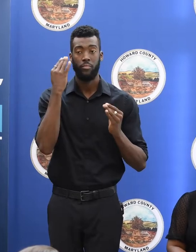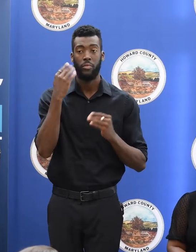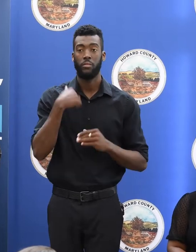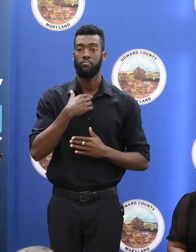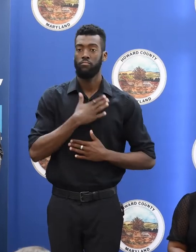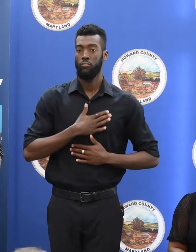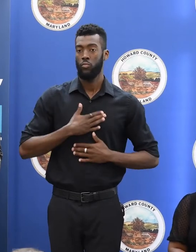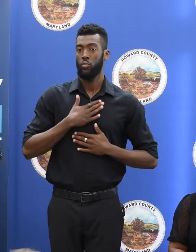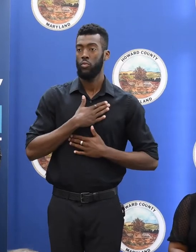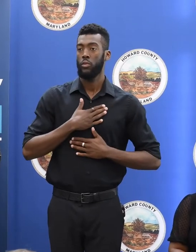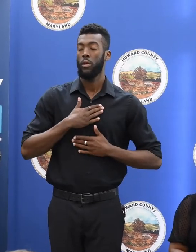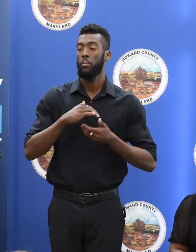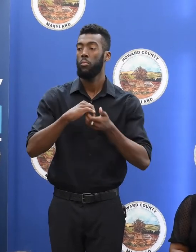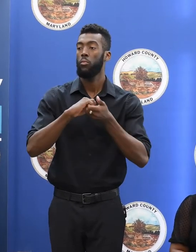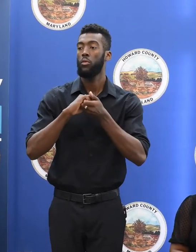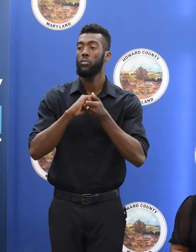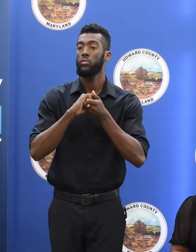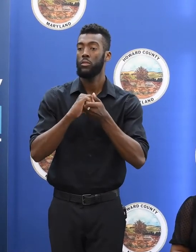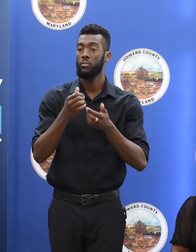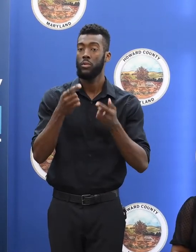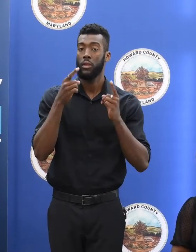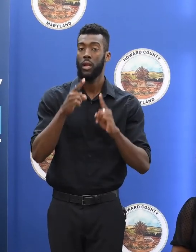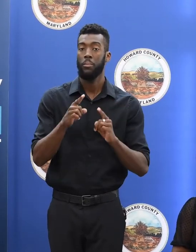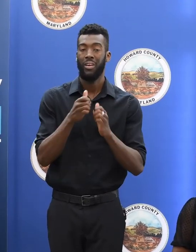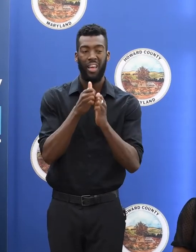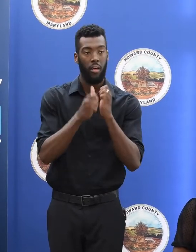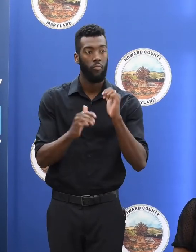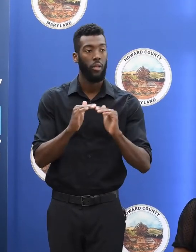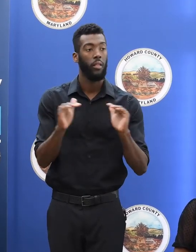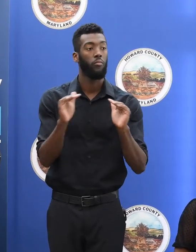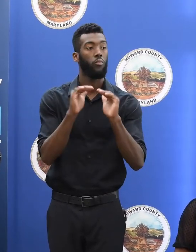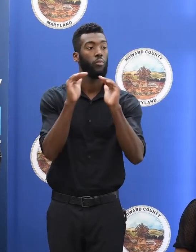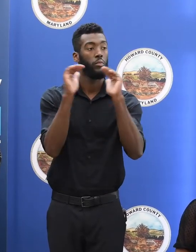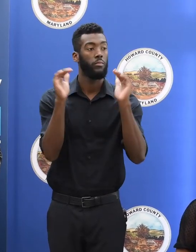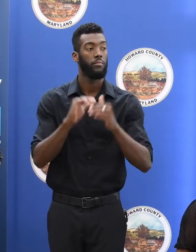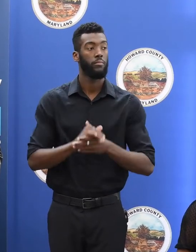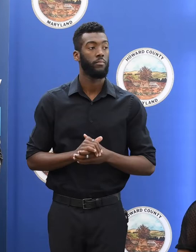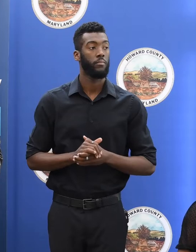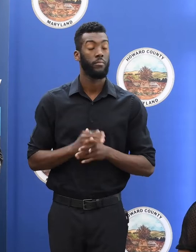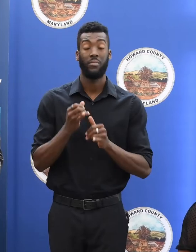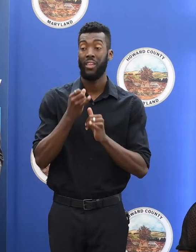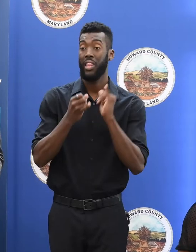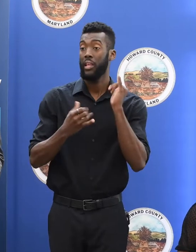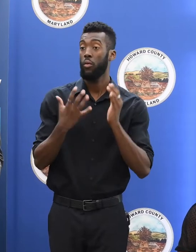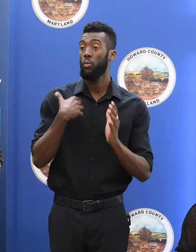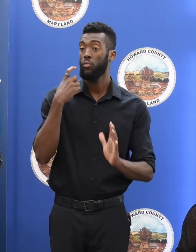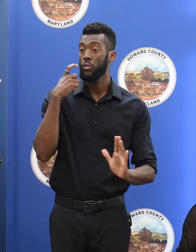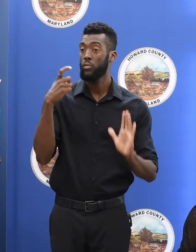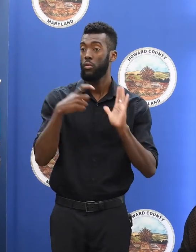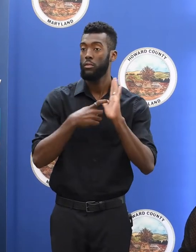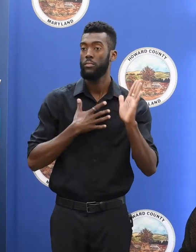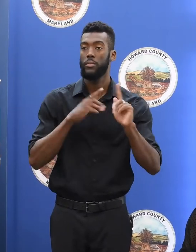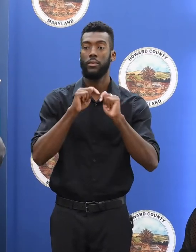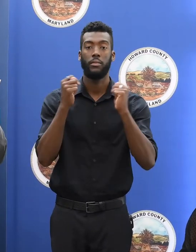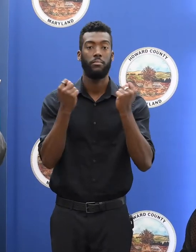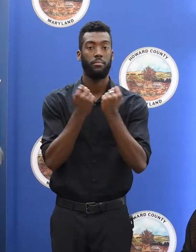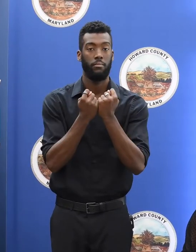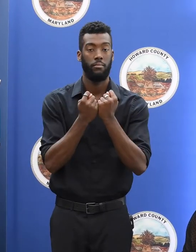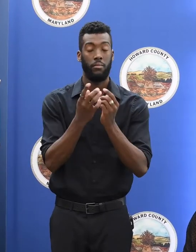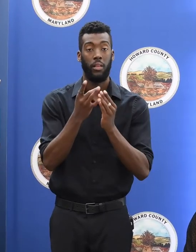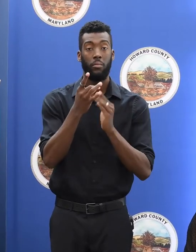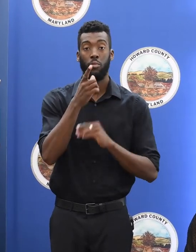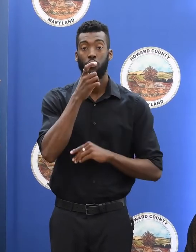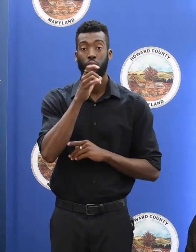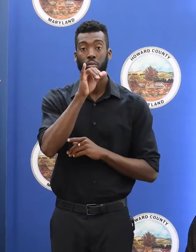partnership that has taken place at every level. I'd like to finally acknowledge my team, led by